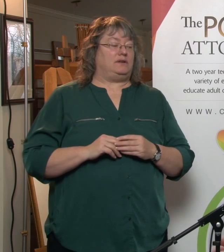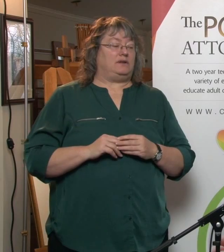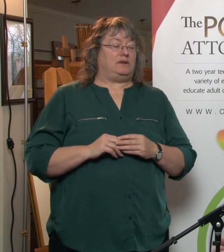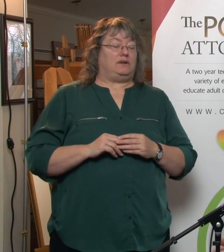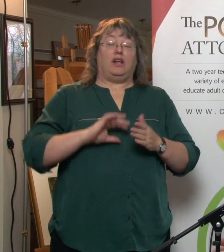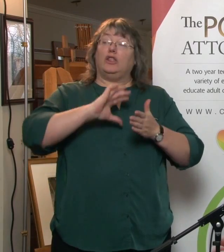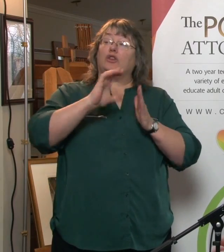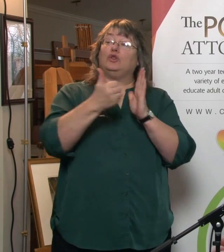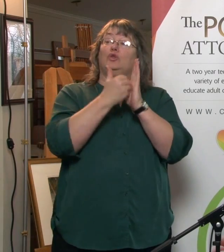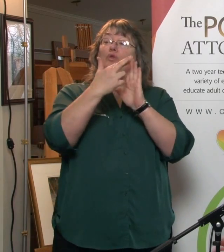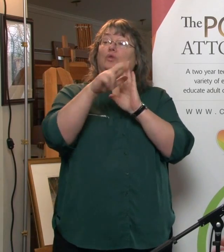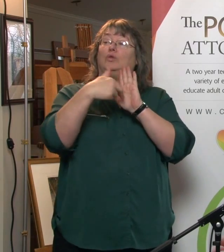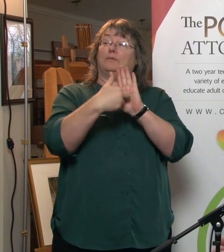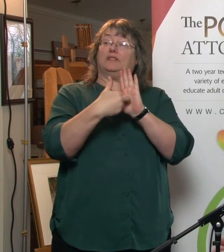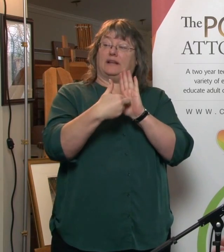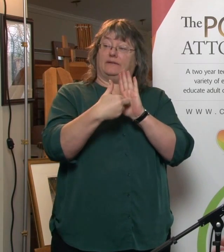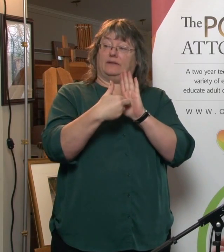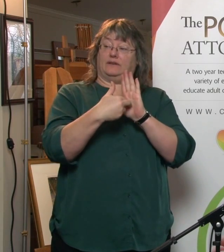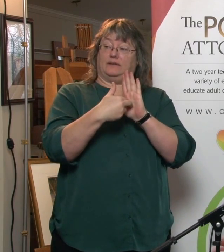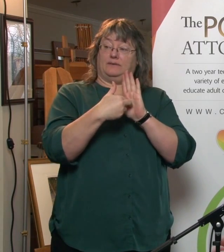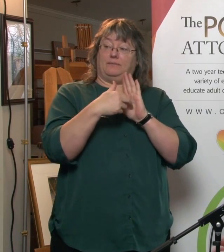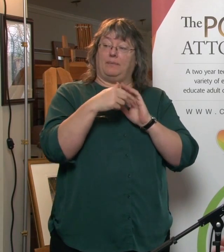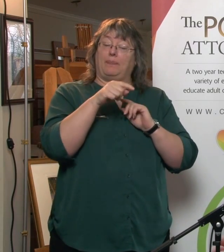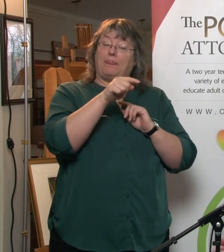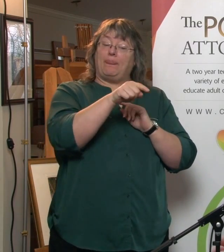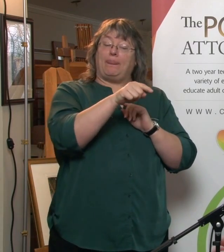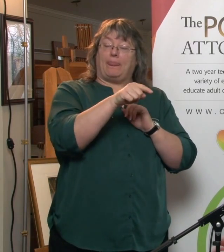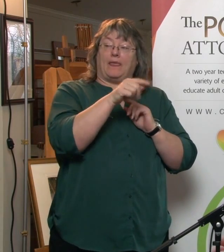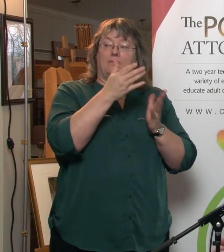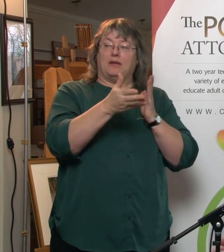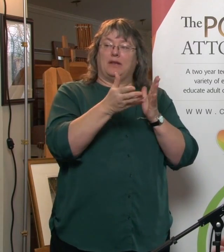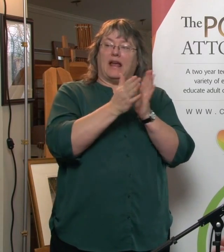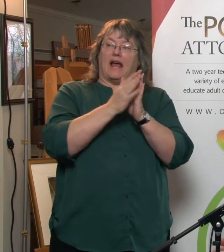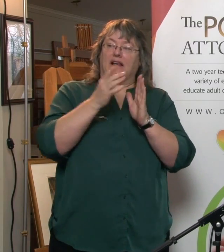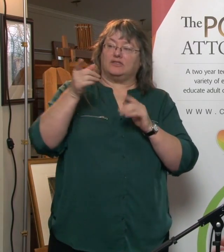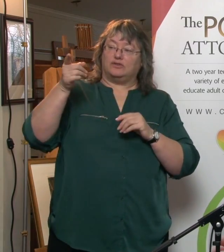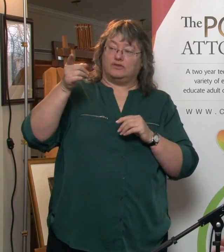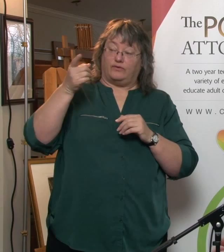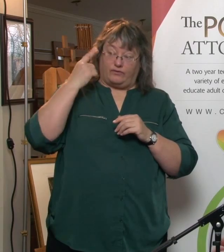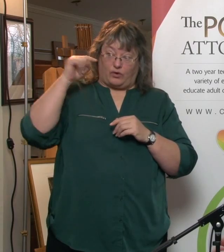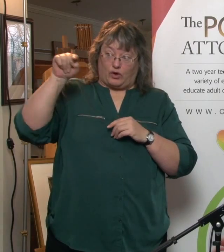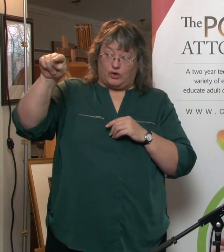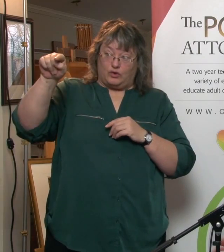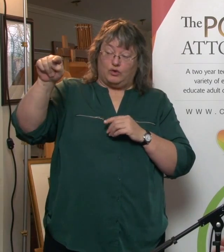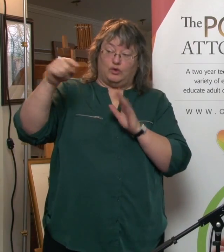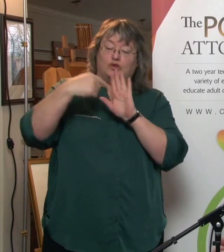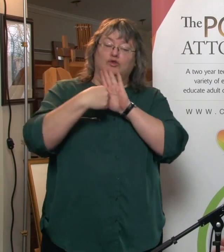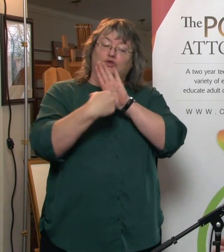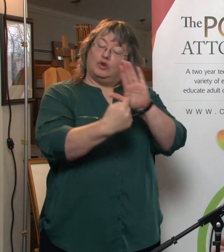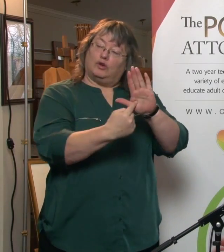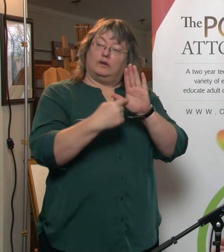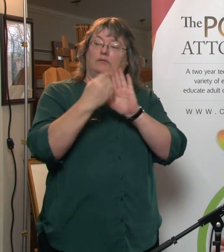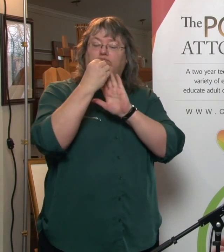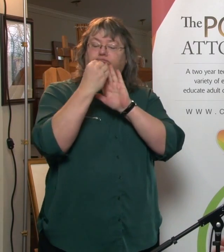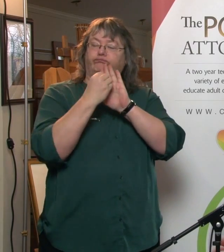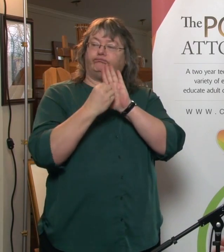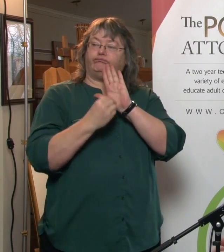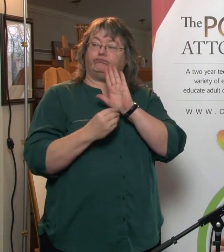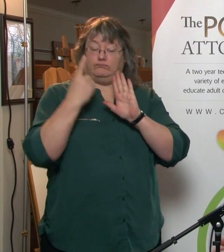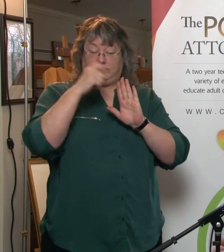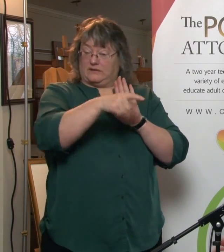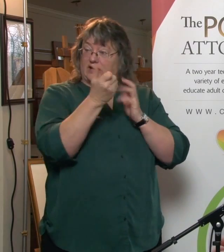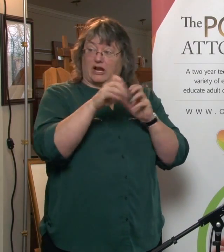attorney, excuse me, they may require an accounting from you because they don't want to get in trouble